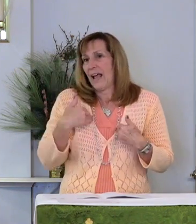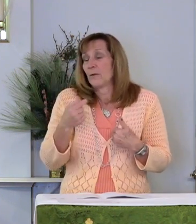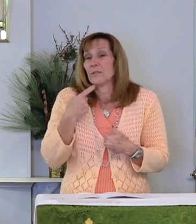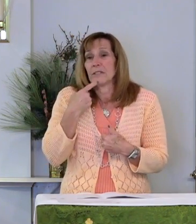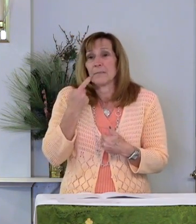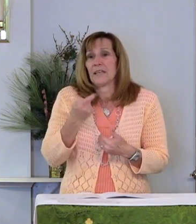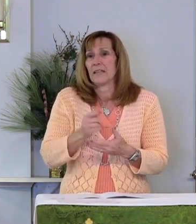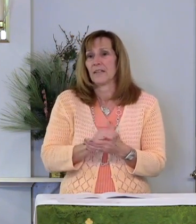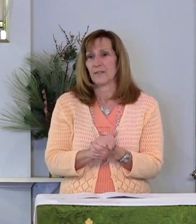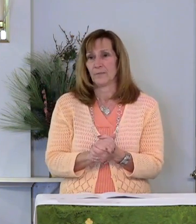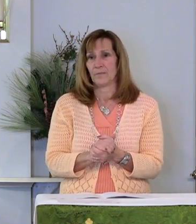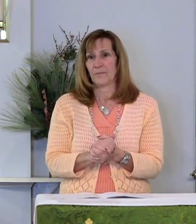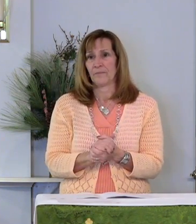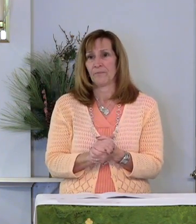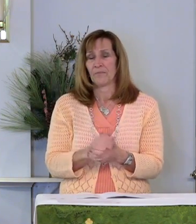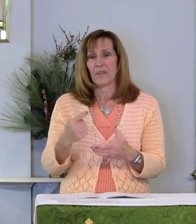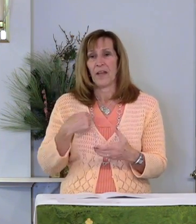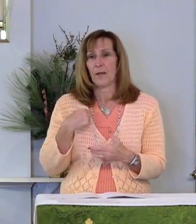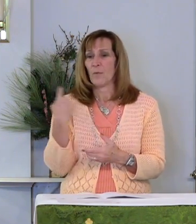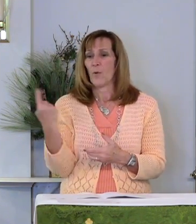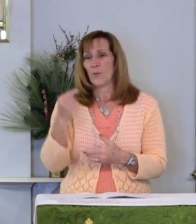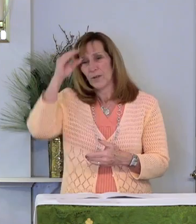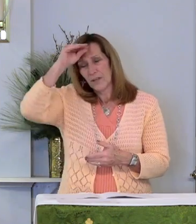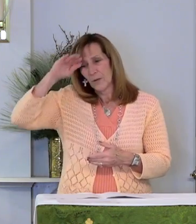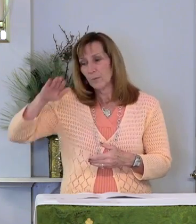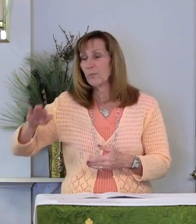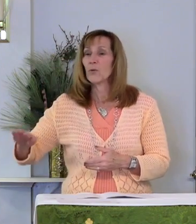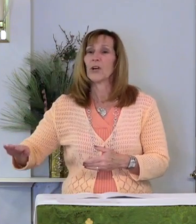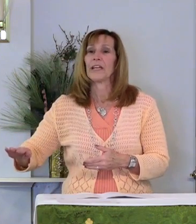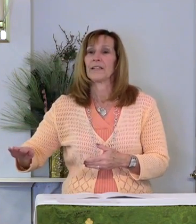speak. I am only a boy.